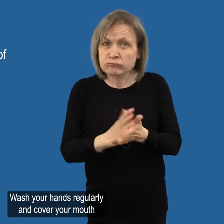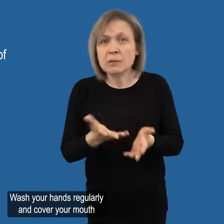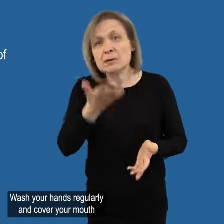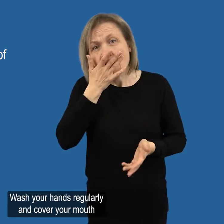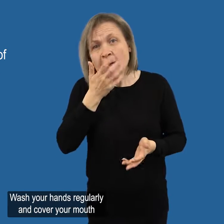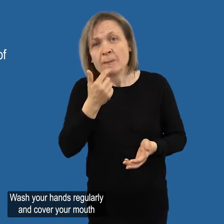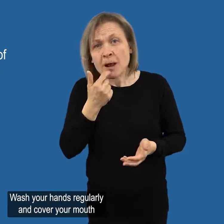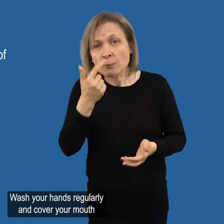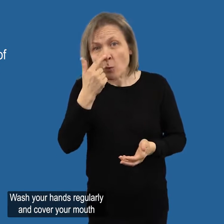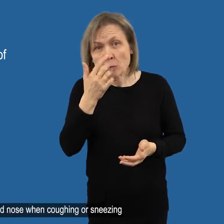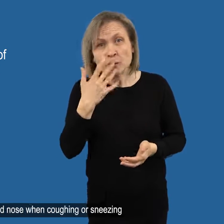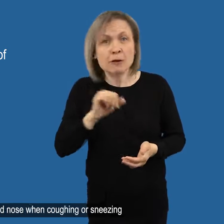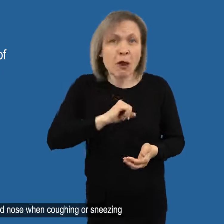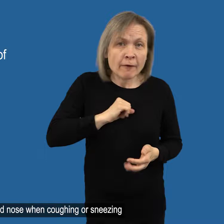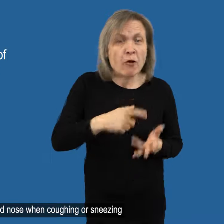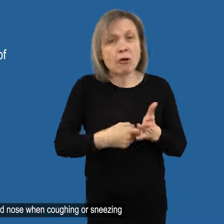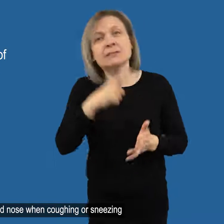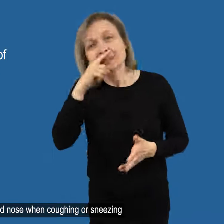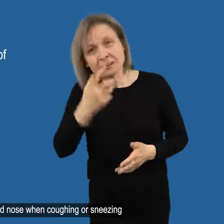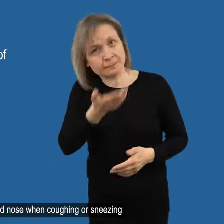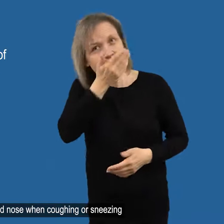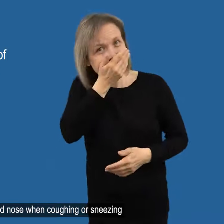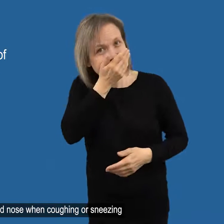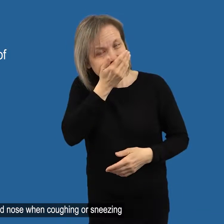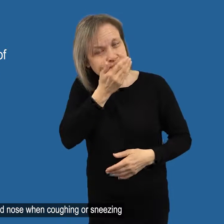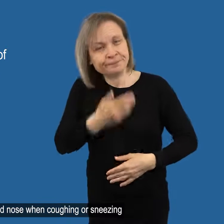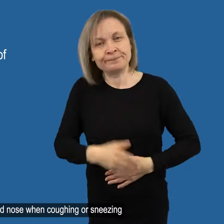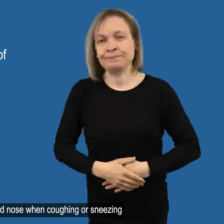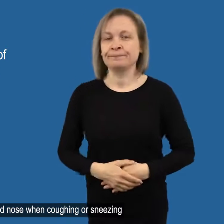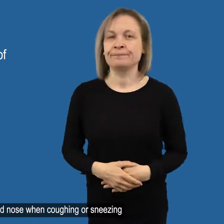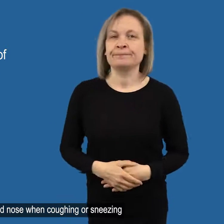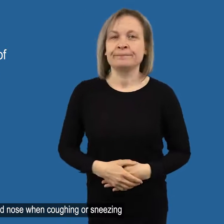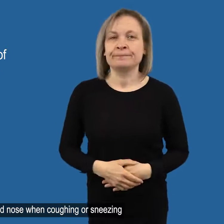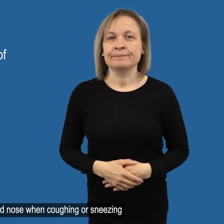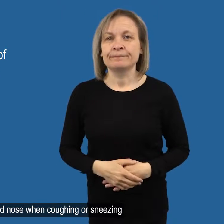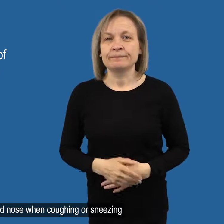Wash your hands regularly and cover your mouth and nose when coughing or sneezing